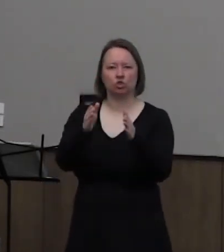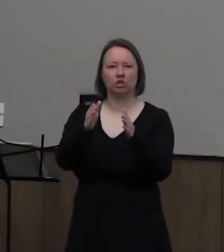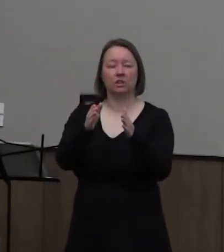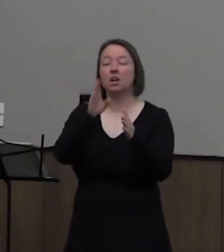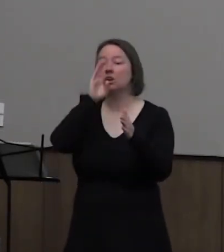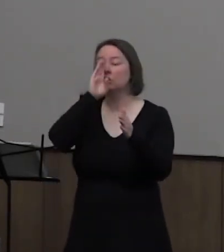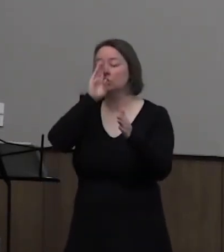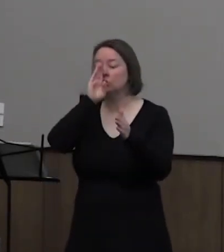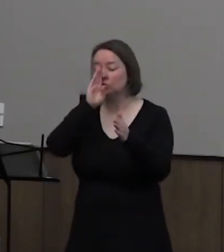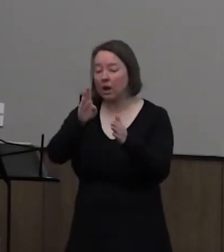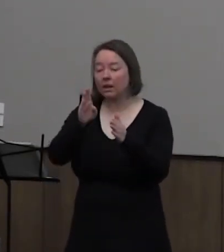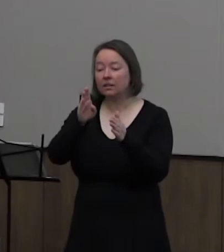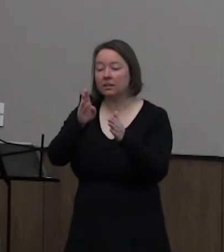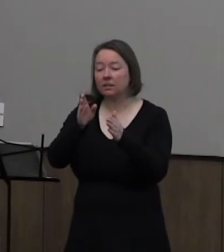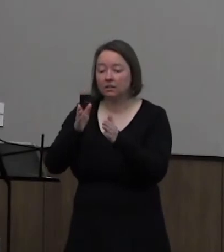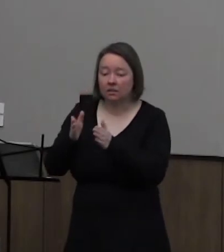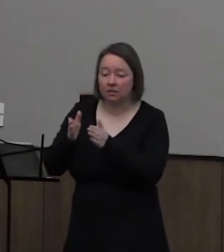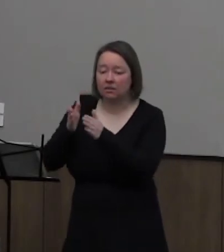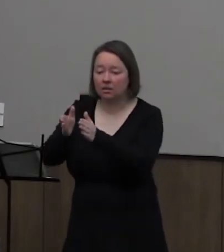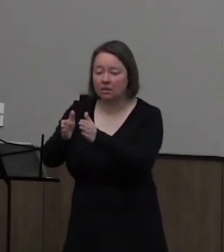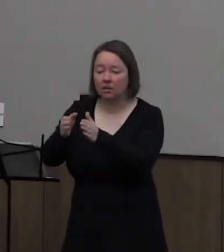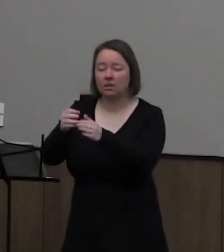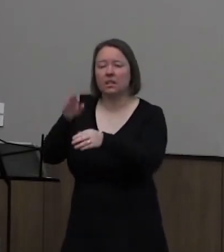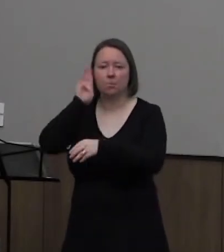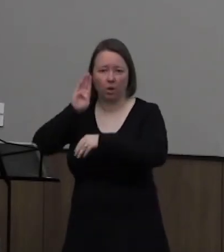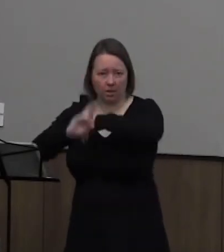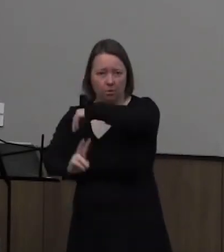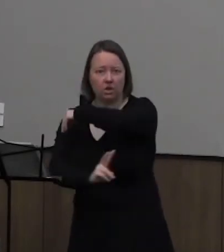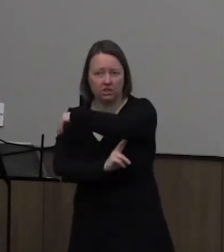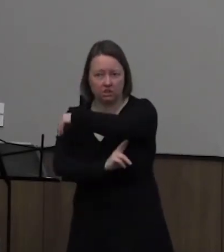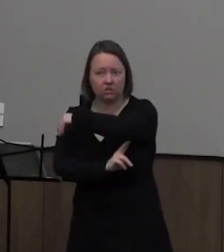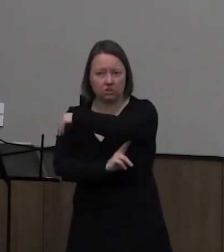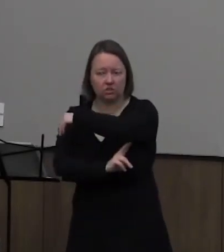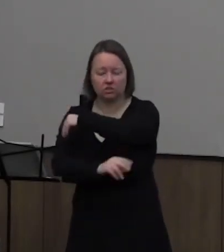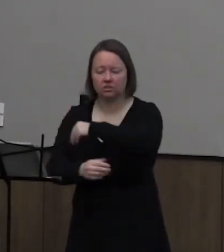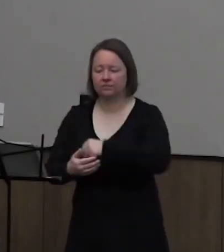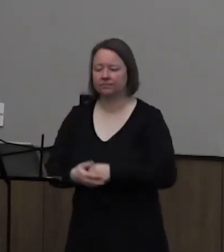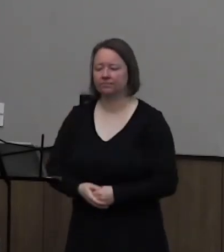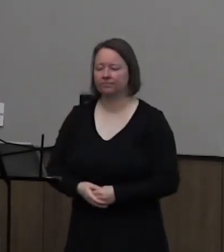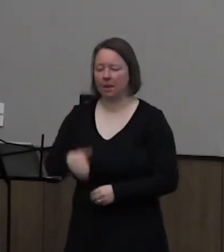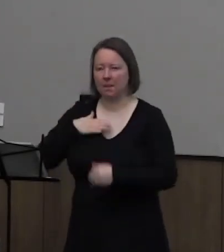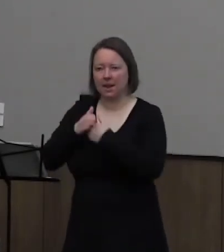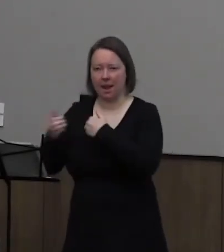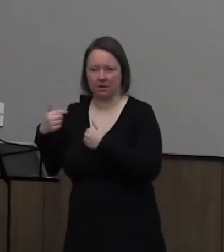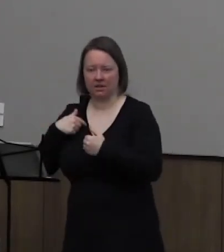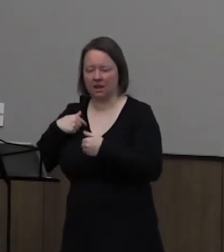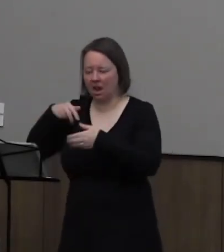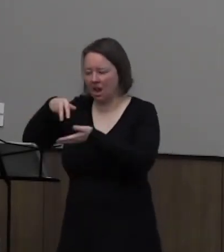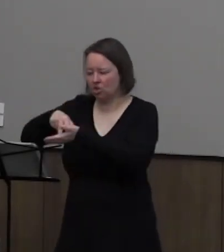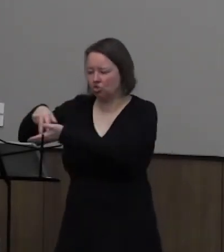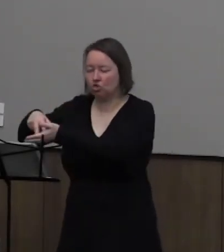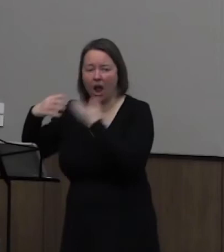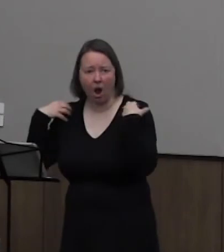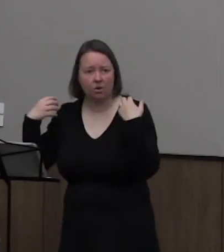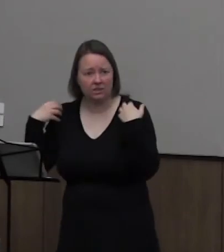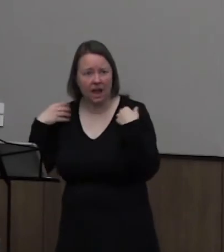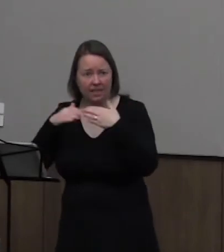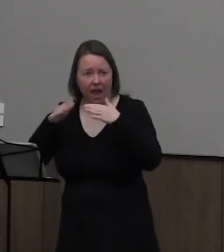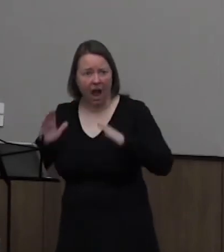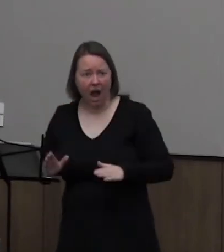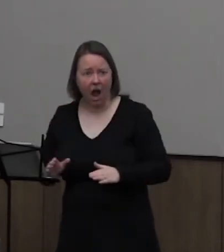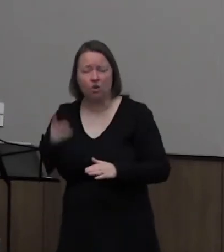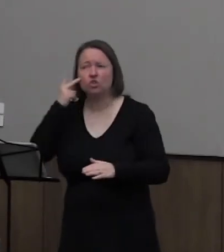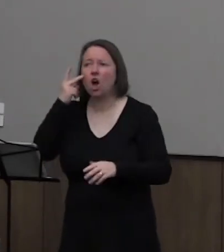path to and from the Brooklyn Bridge. My neighbors and I stood outside our houses,